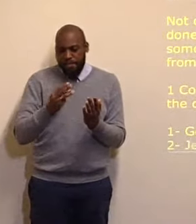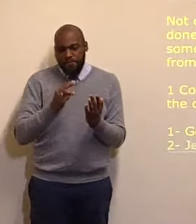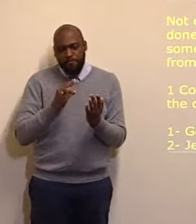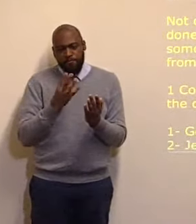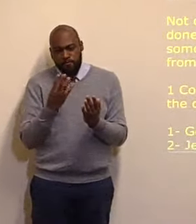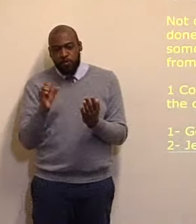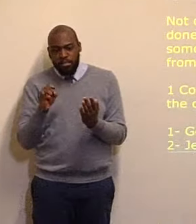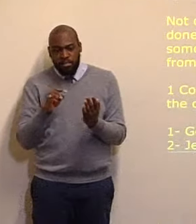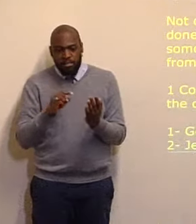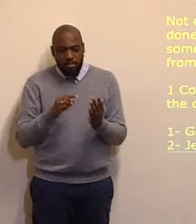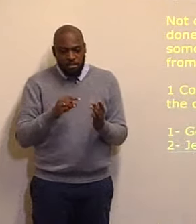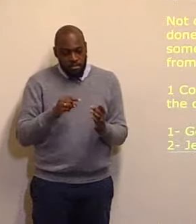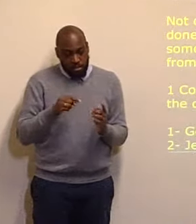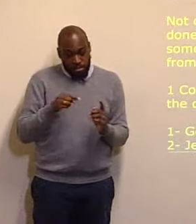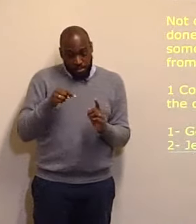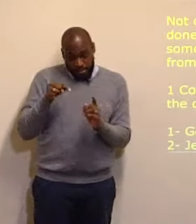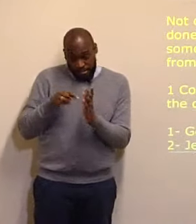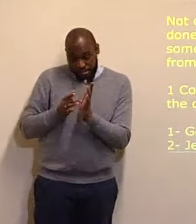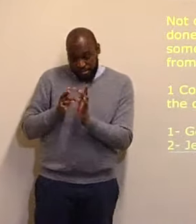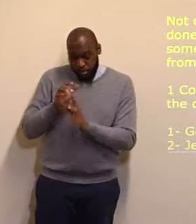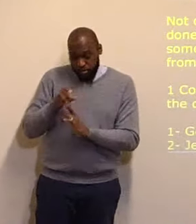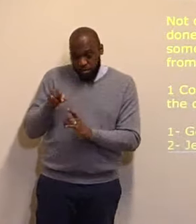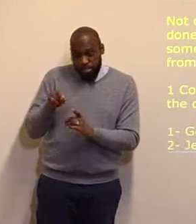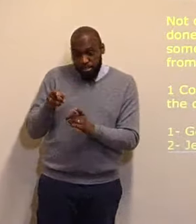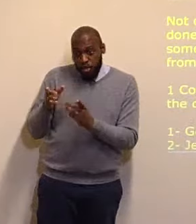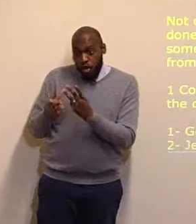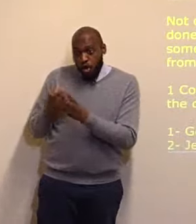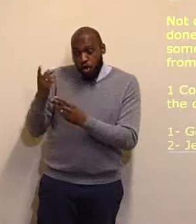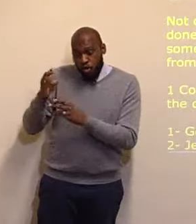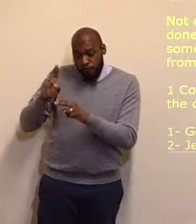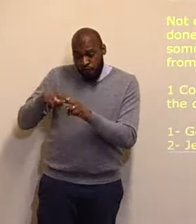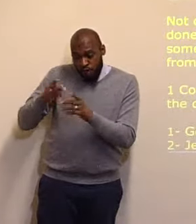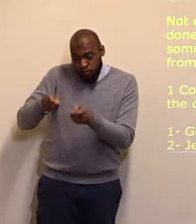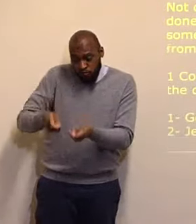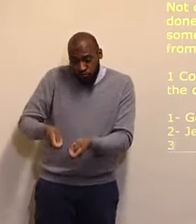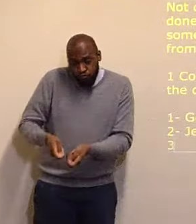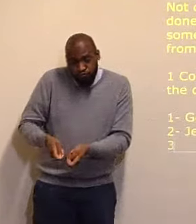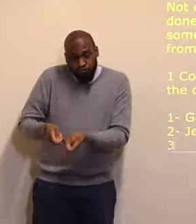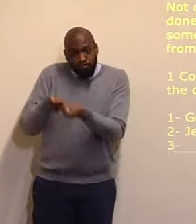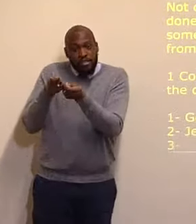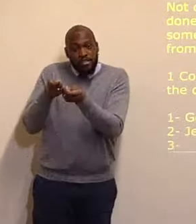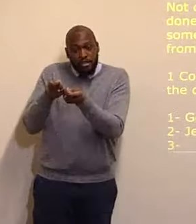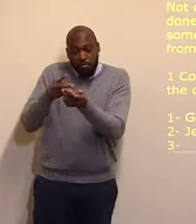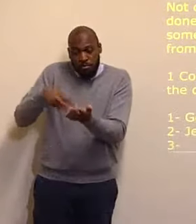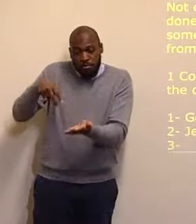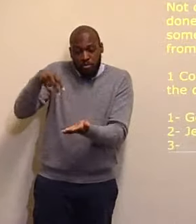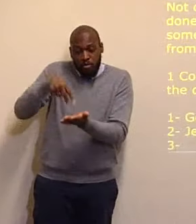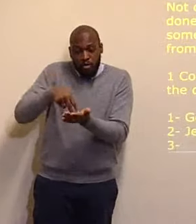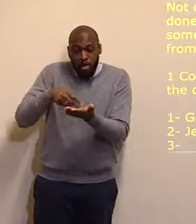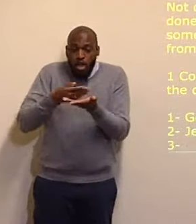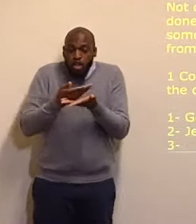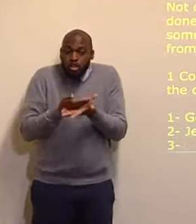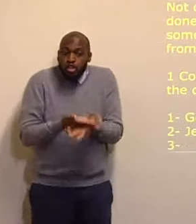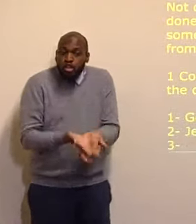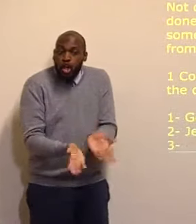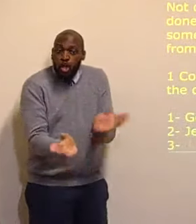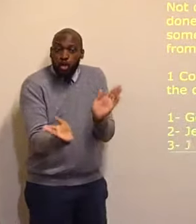raised up, the third day, and showed him openly, not to all people, verse 41, but unto